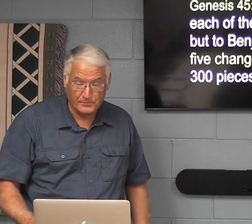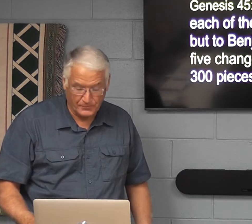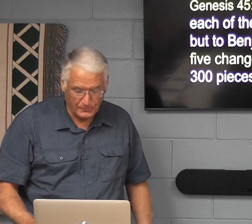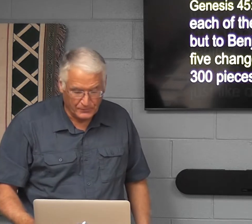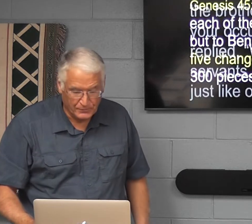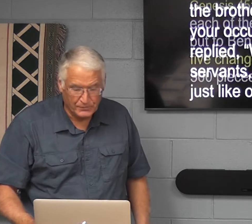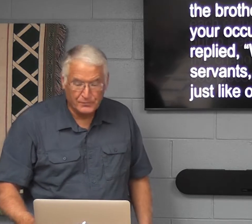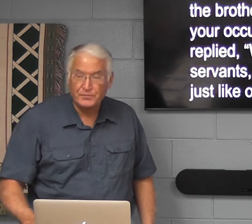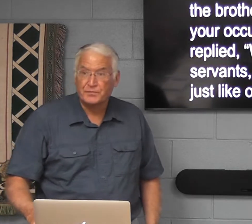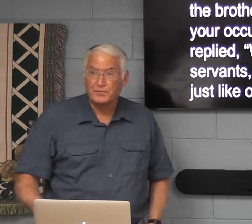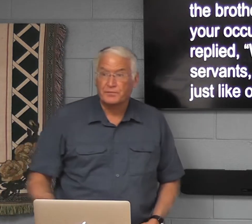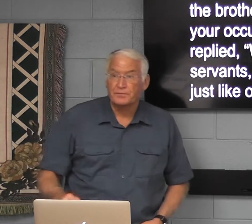certain.